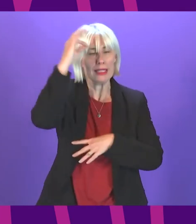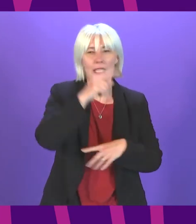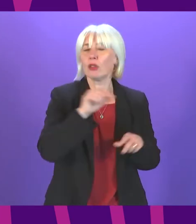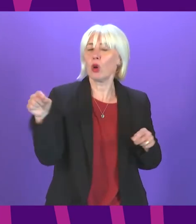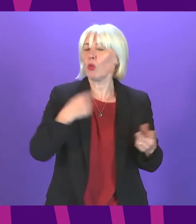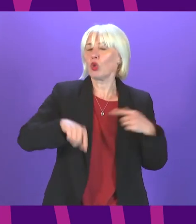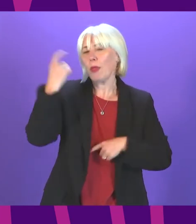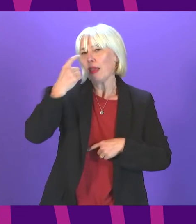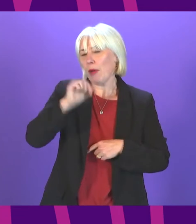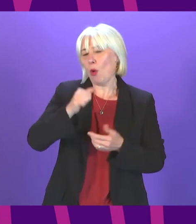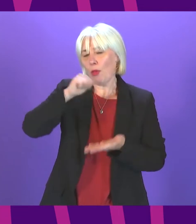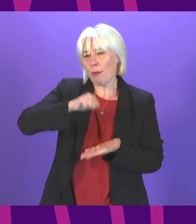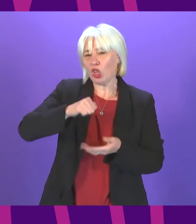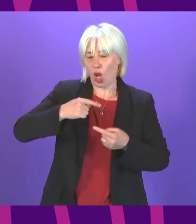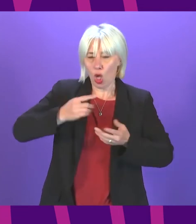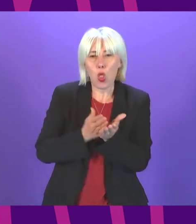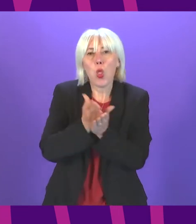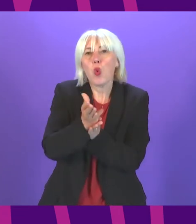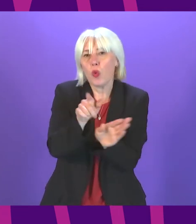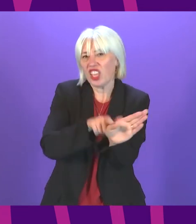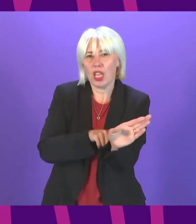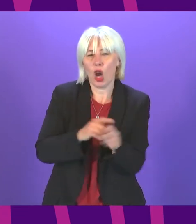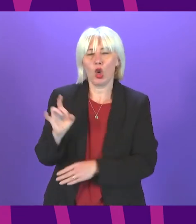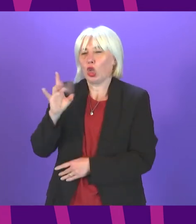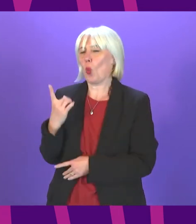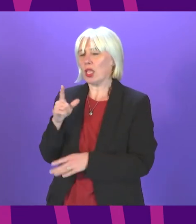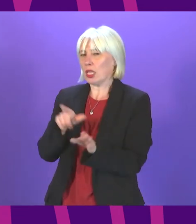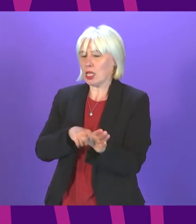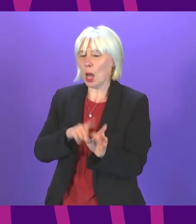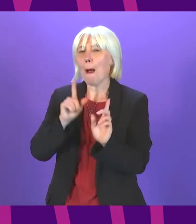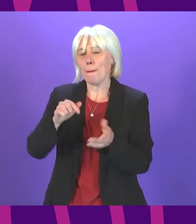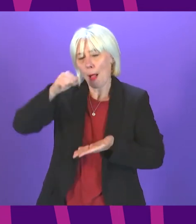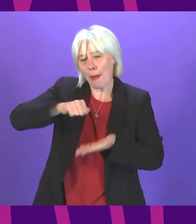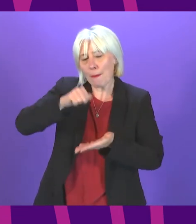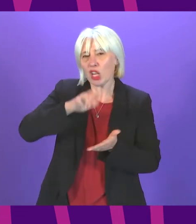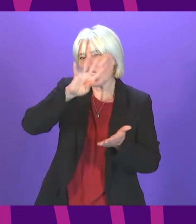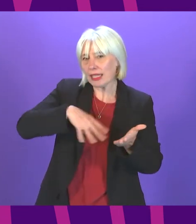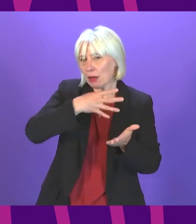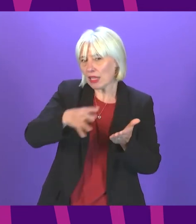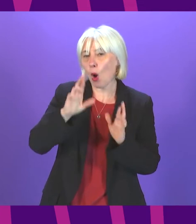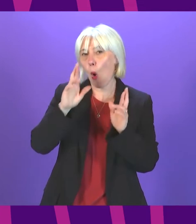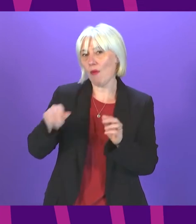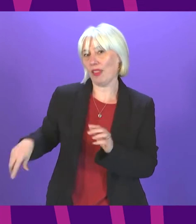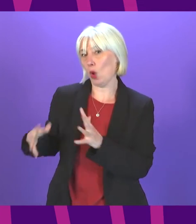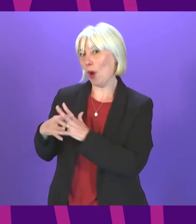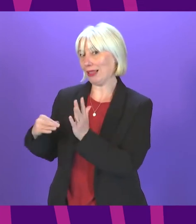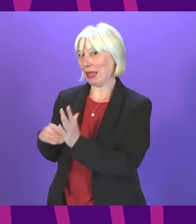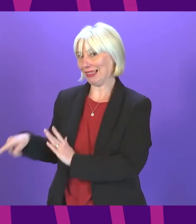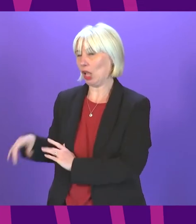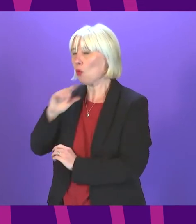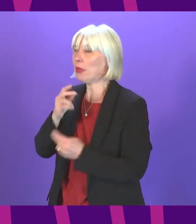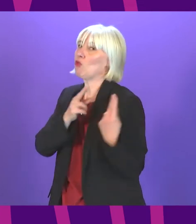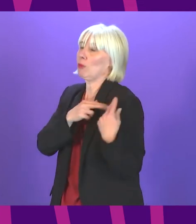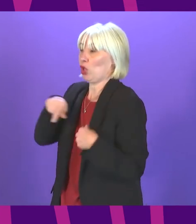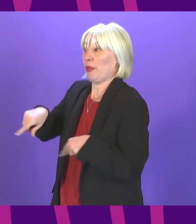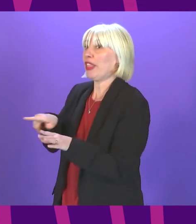thinking about the budget all the year round so firstly on the question of the budget timetable I hope Westminster will be more responsible this year